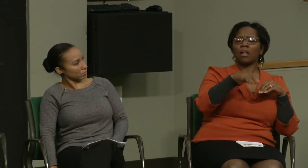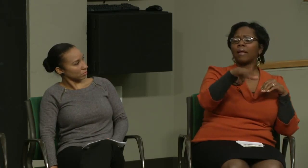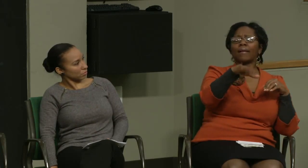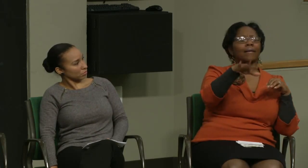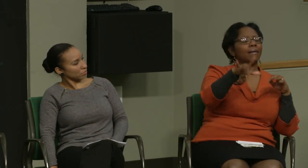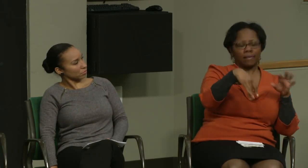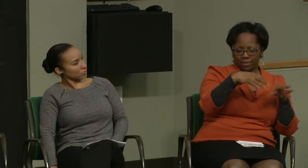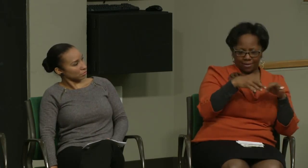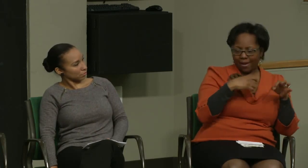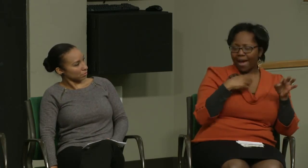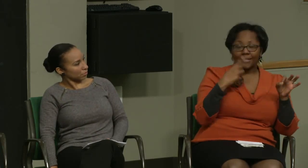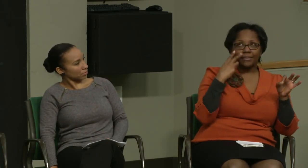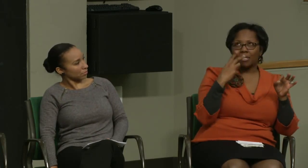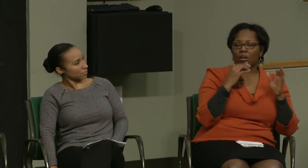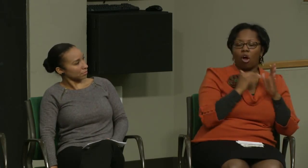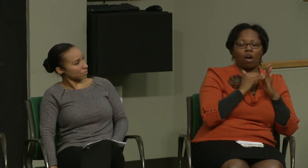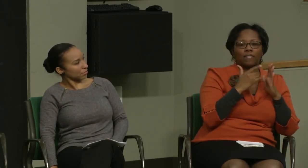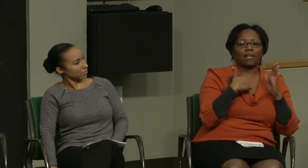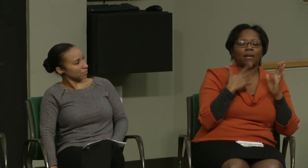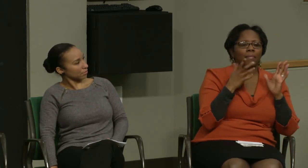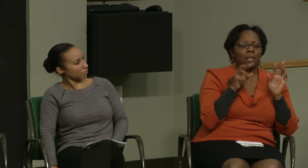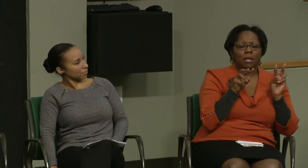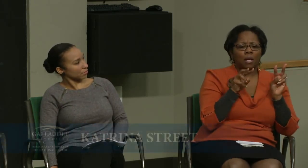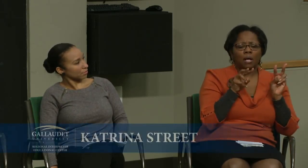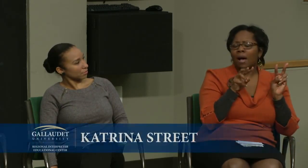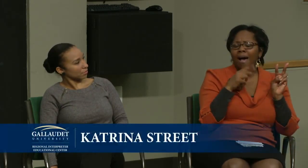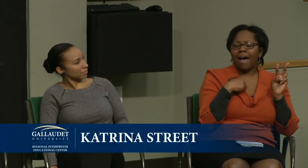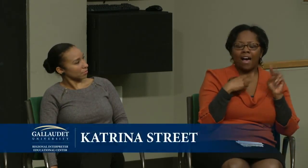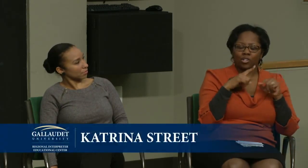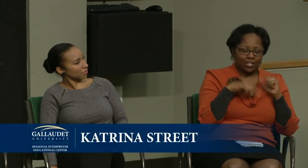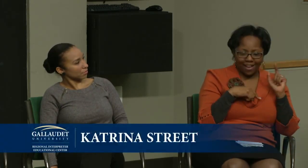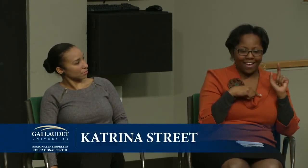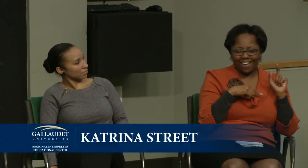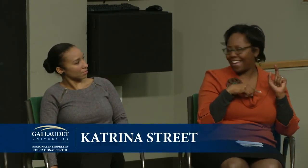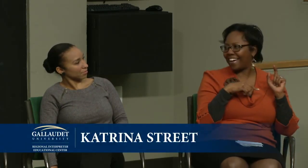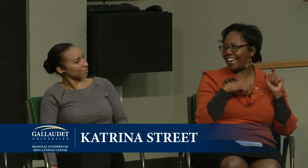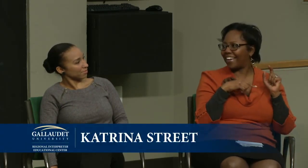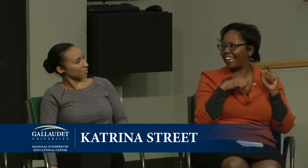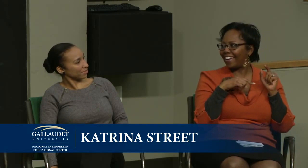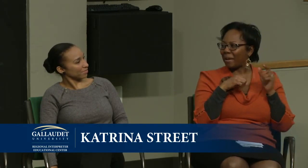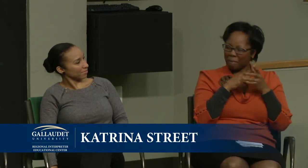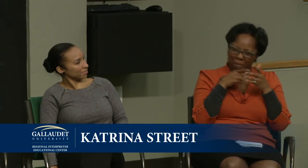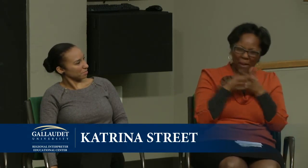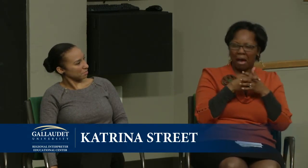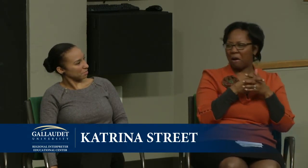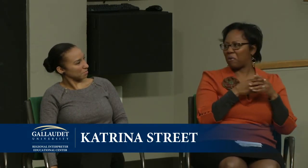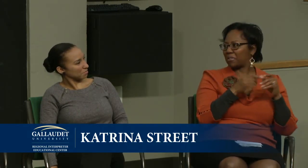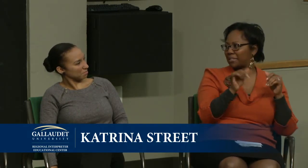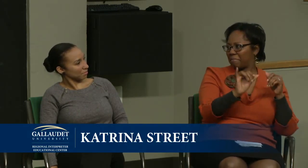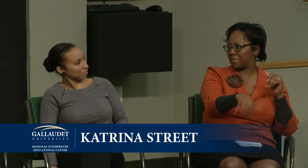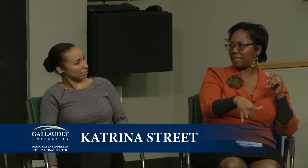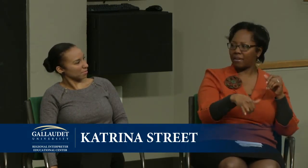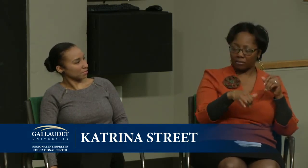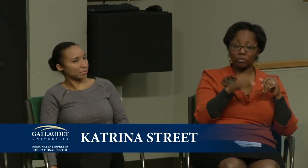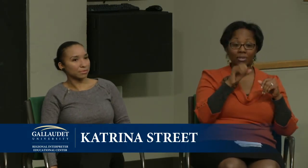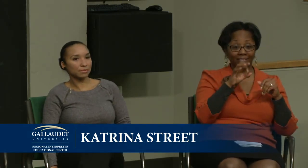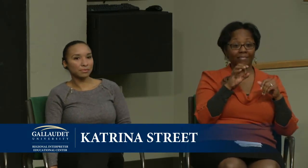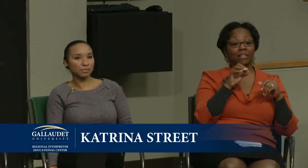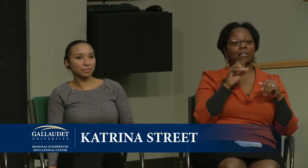seasoned deaf interpreters allow us and consult with us. I see so many times the work that deaf interpreters do and I really can't reach the